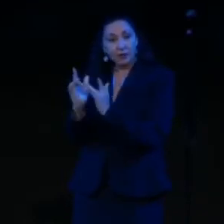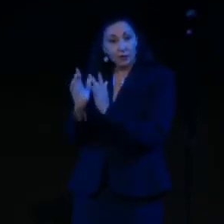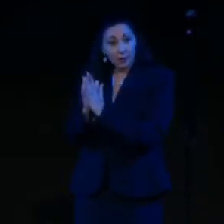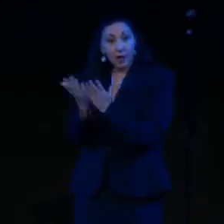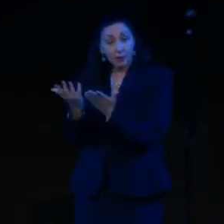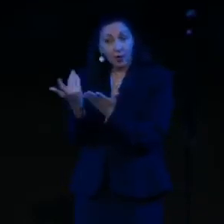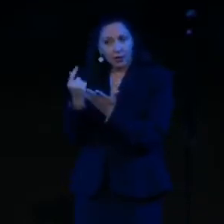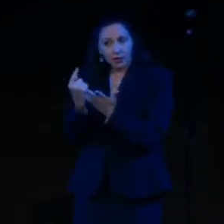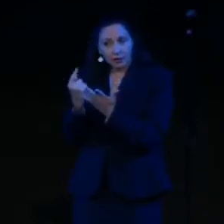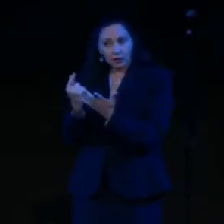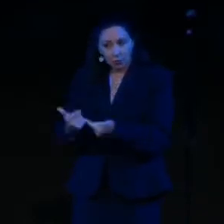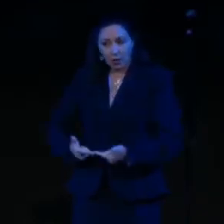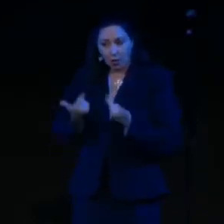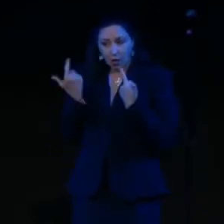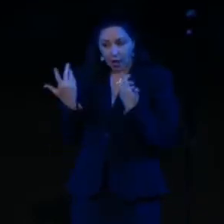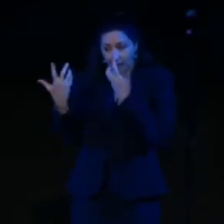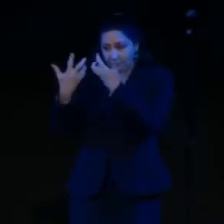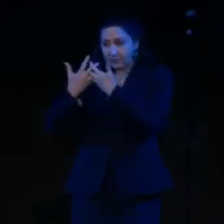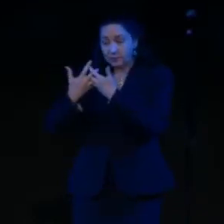lives accordingly. Secondly,